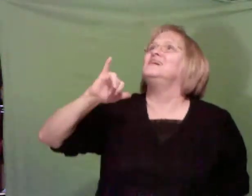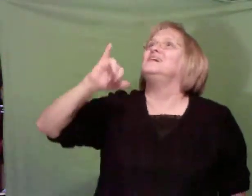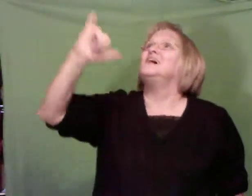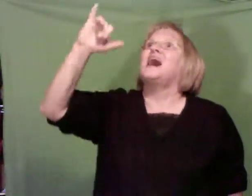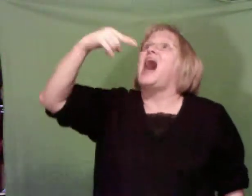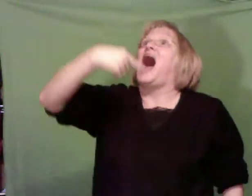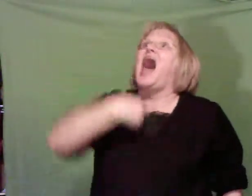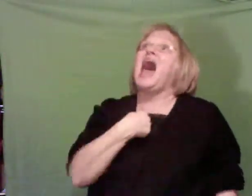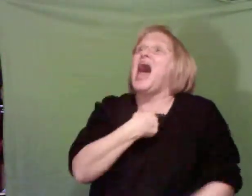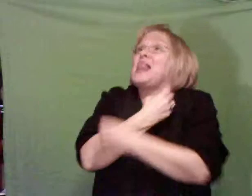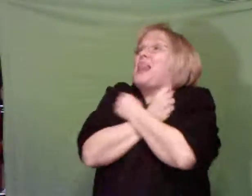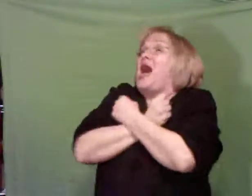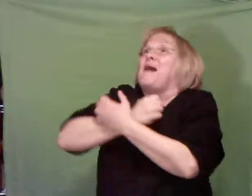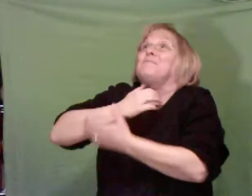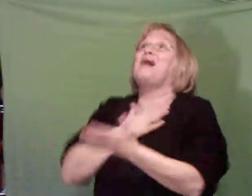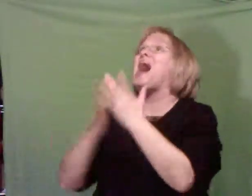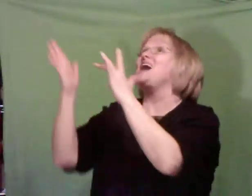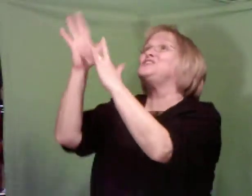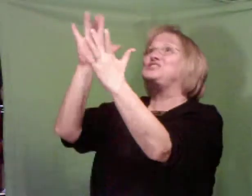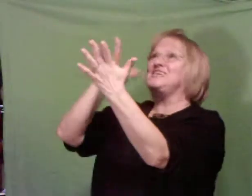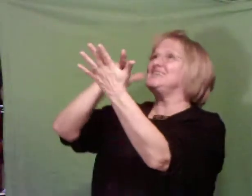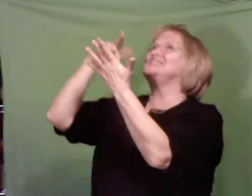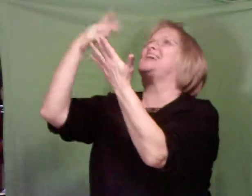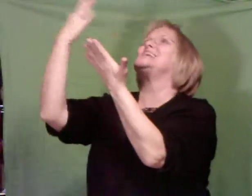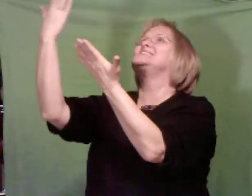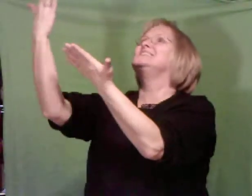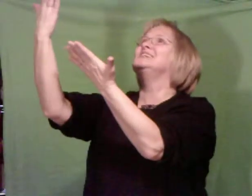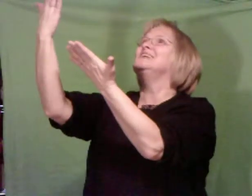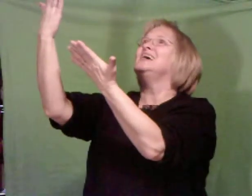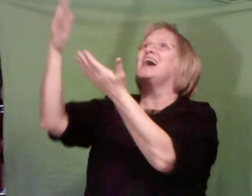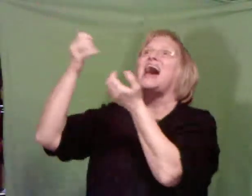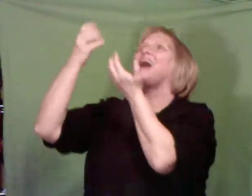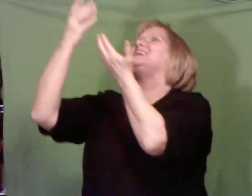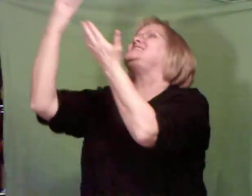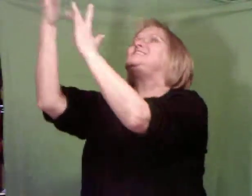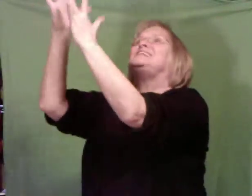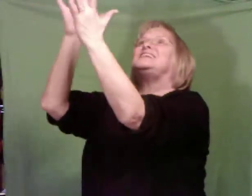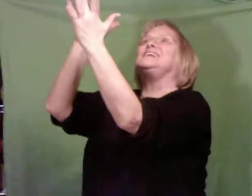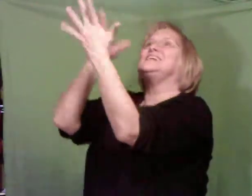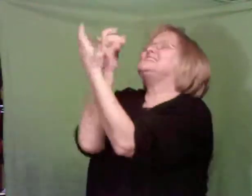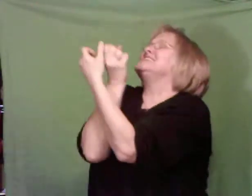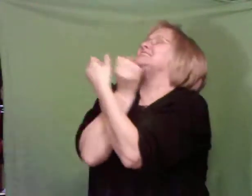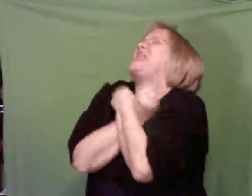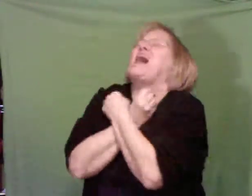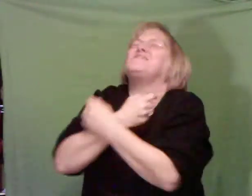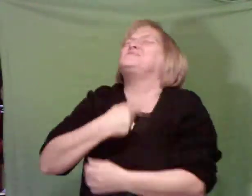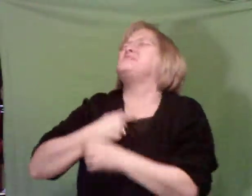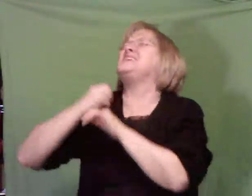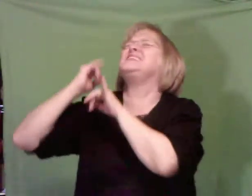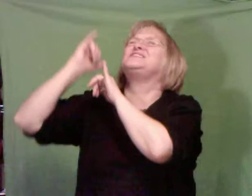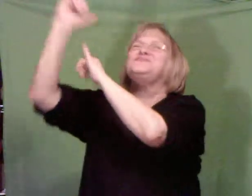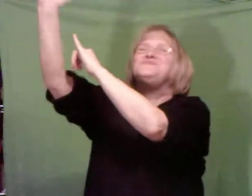I love my Jesus, and Jesus loves me too.